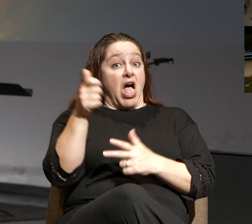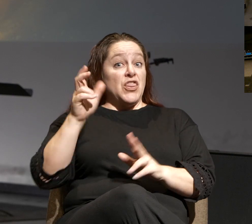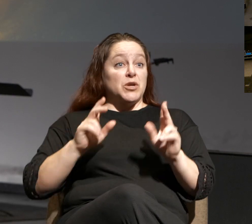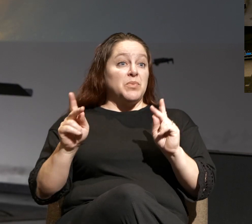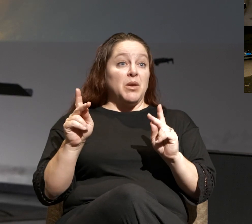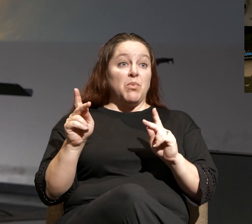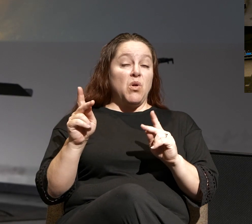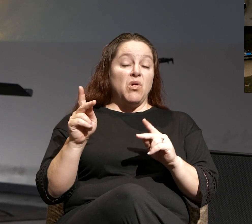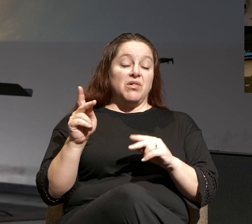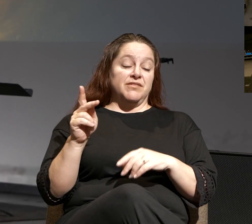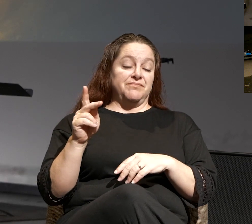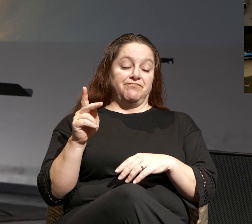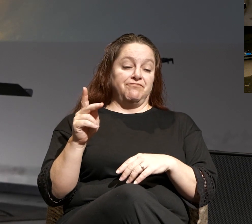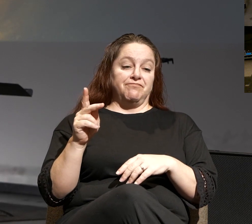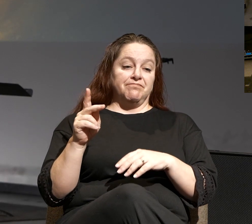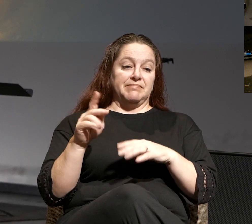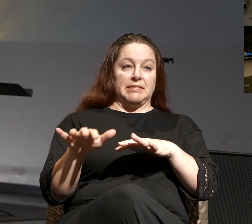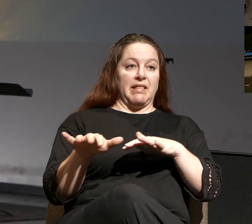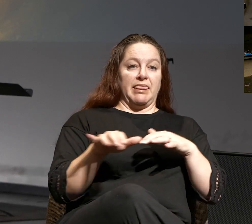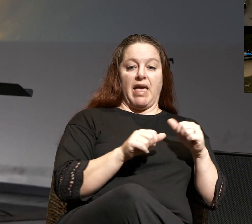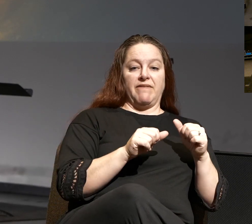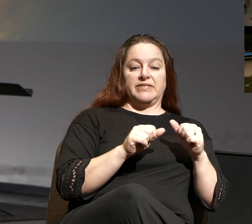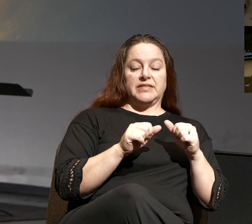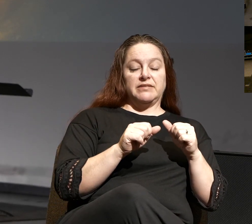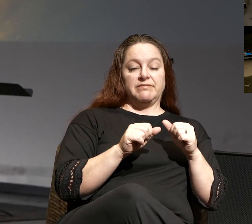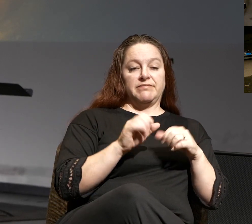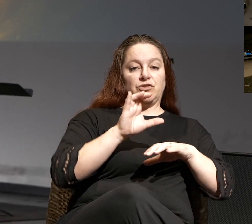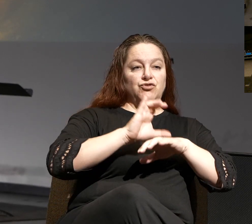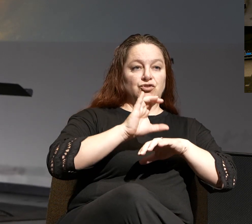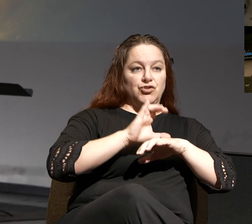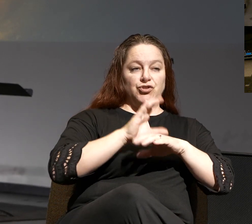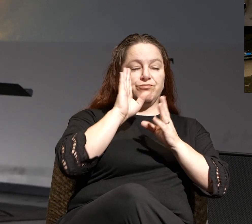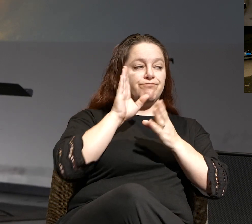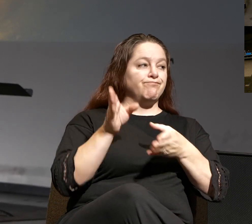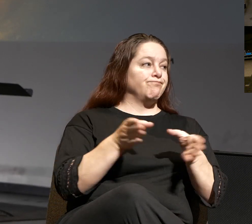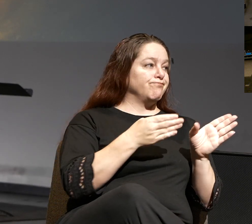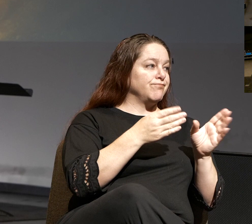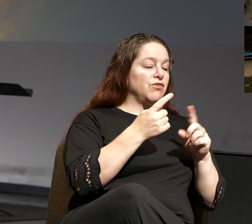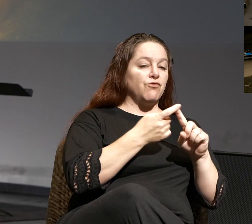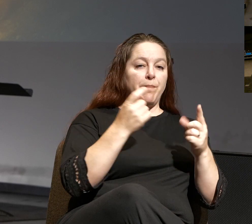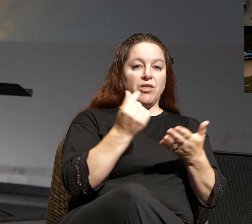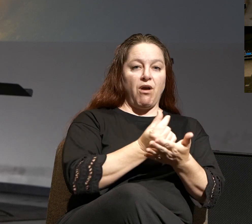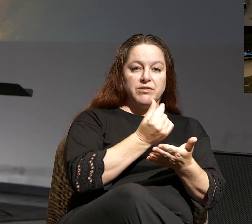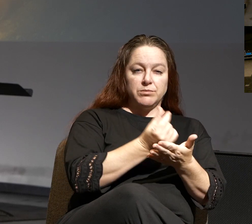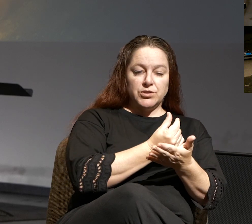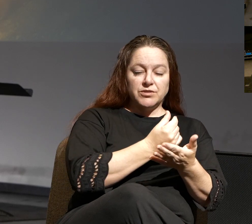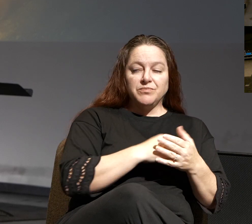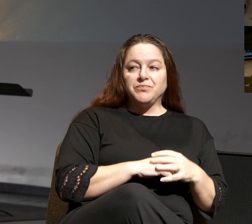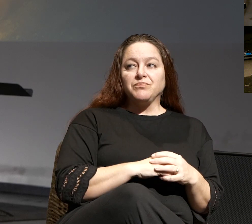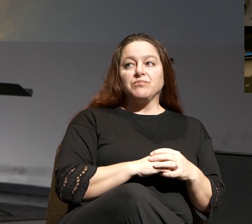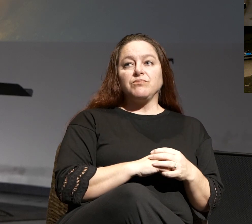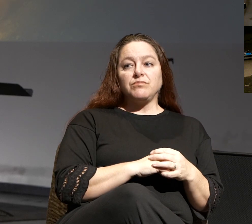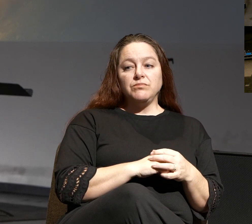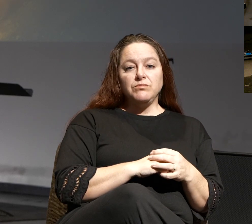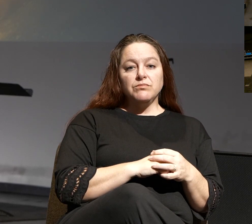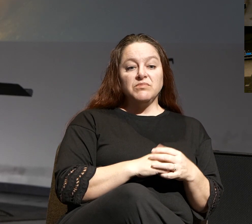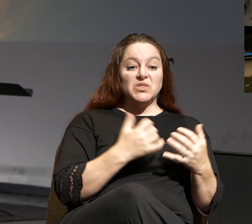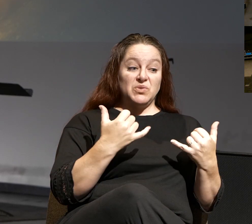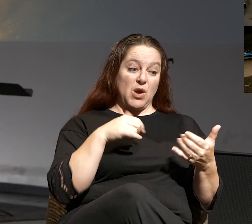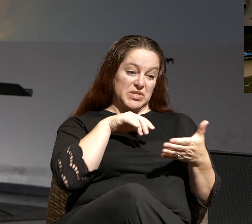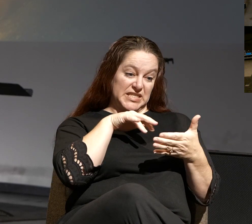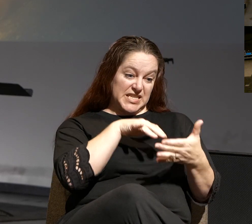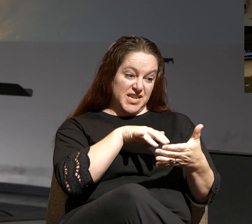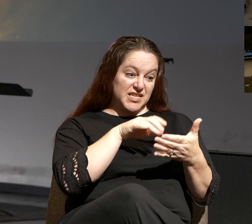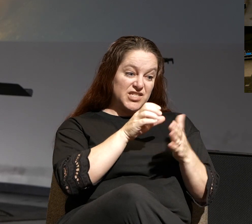turned away from Paul's previous teachings and have turned away from the gospel. And as we study this chapter,